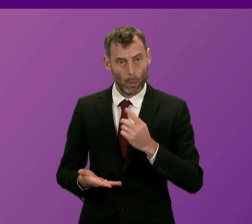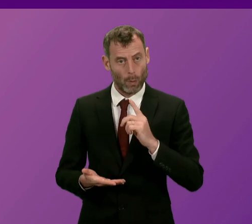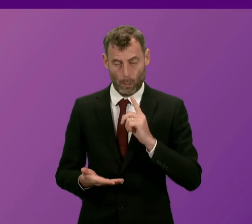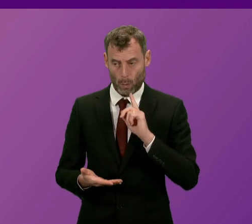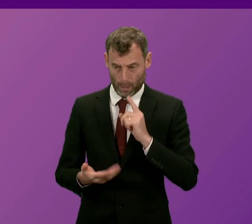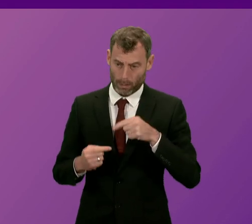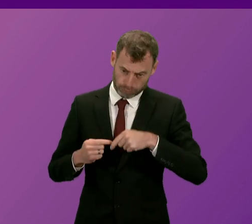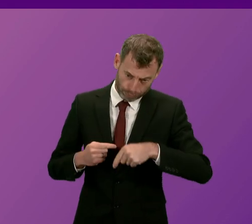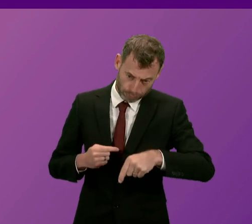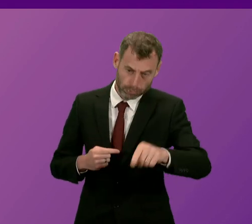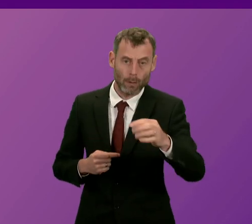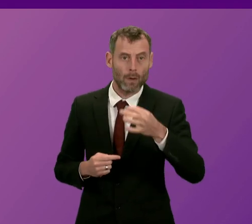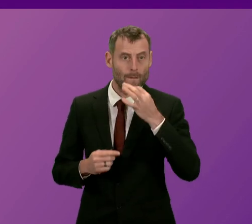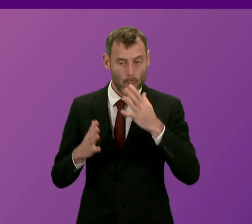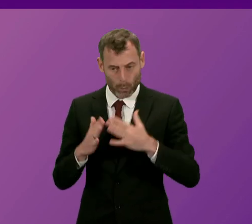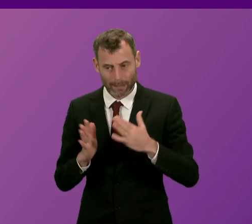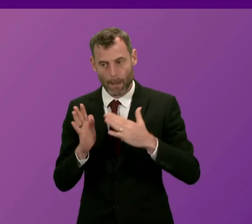weeks, months and years.